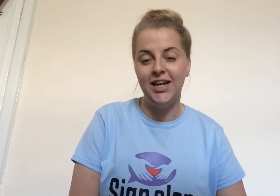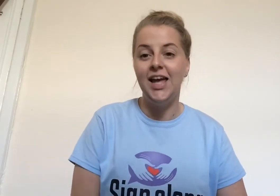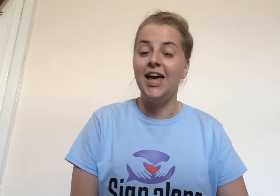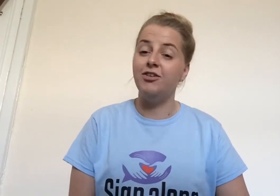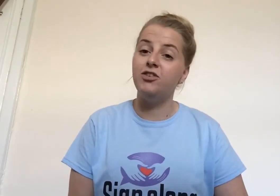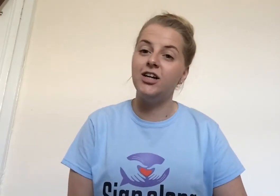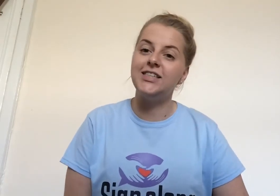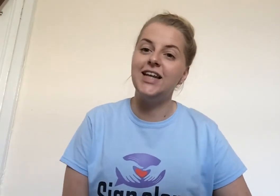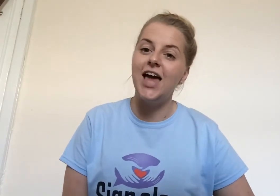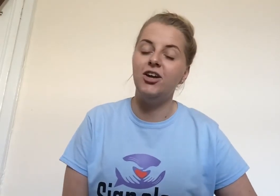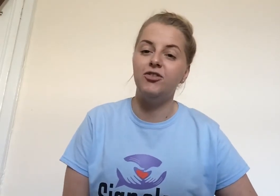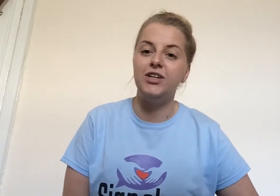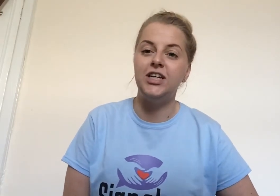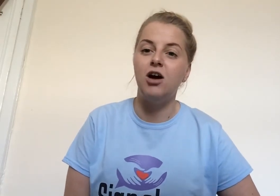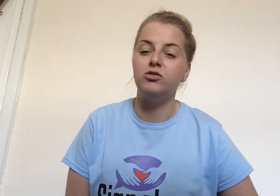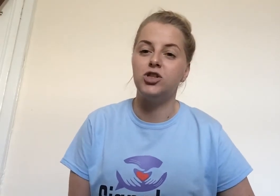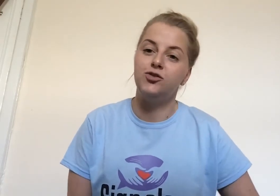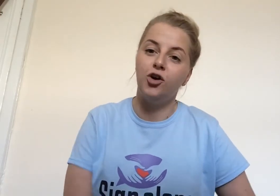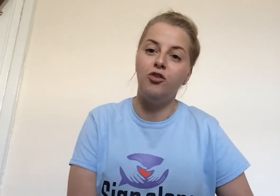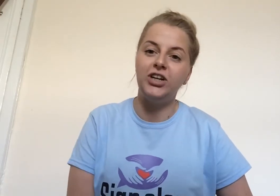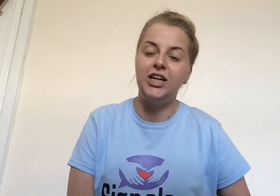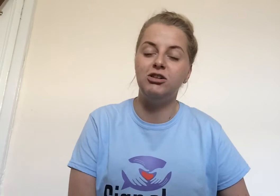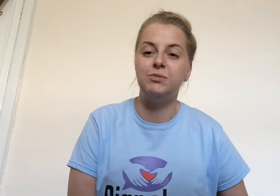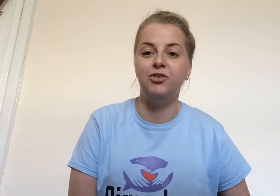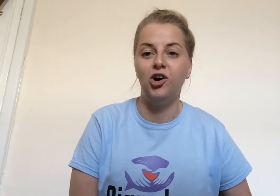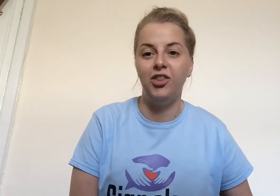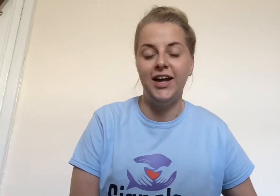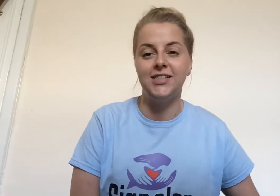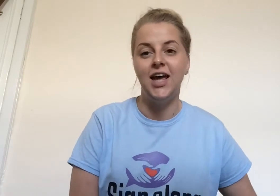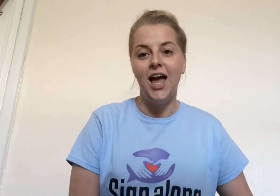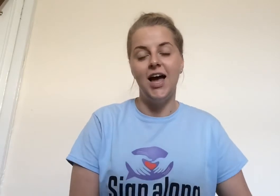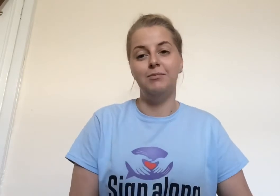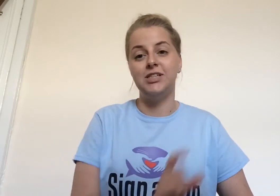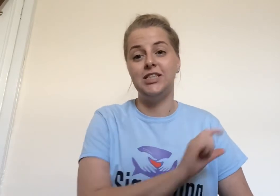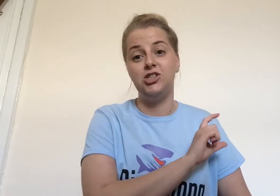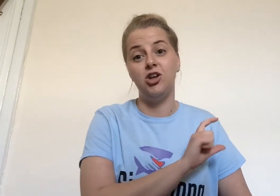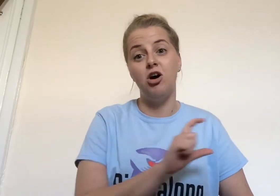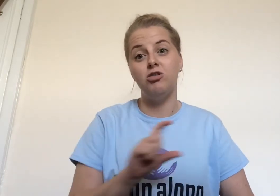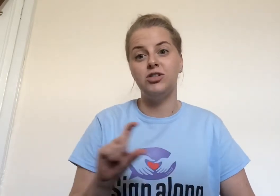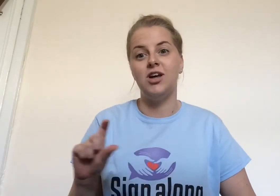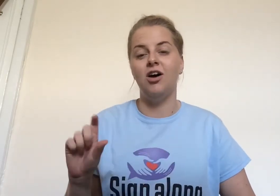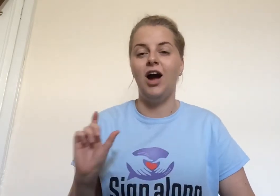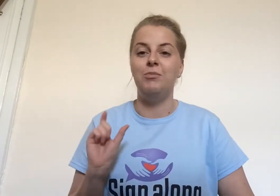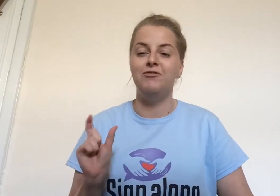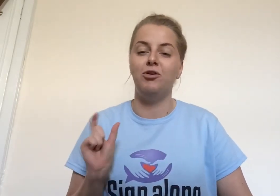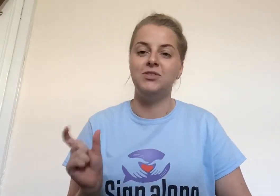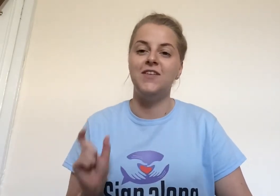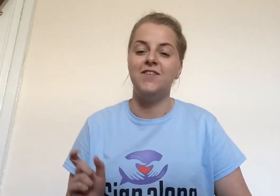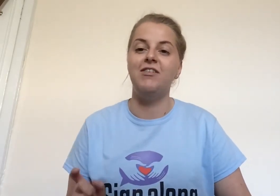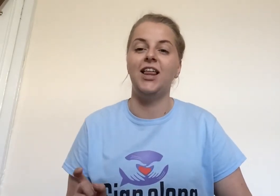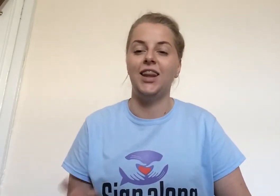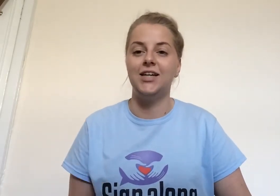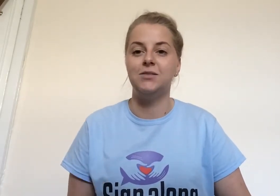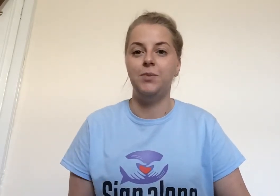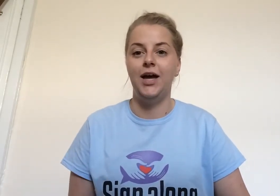If you've not seen any other videos, there's four videos before this to teach you the whole song and we're up to the very last bit.